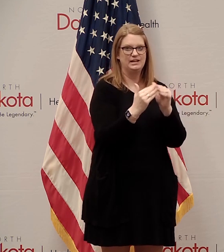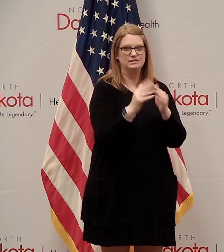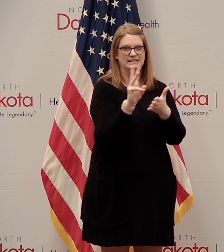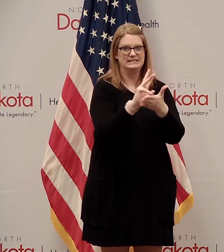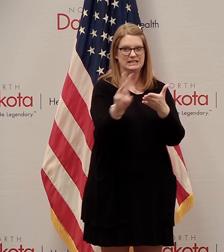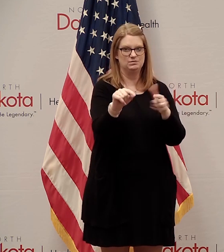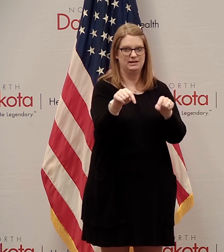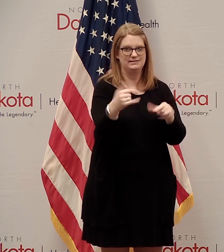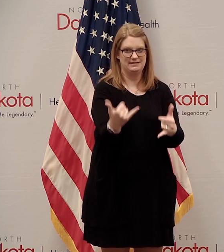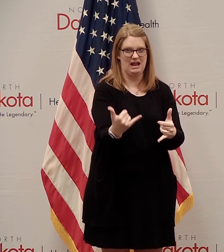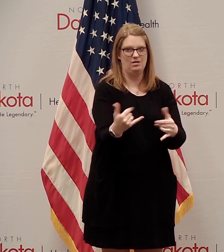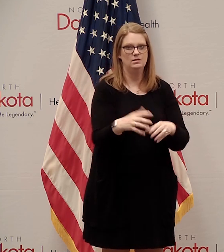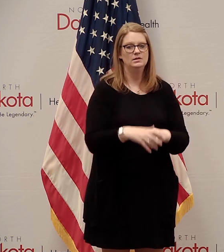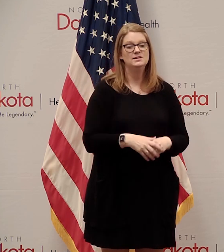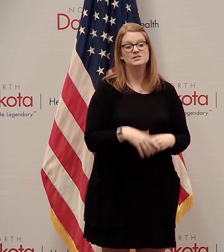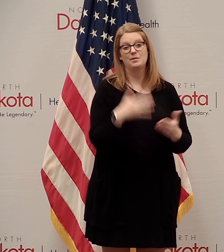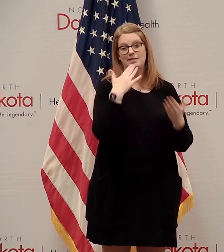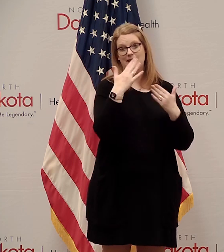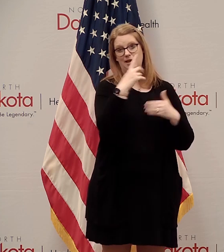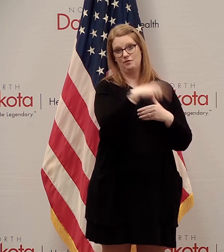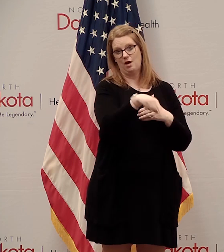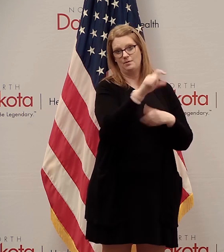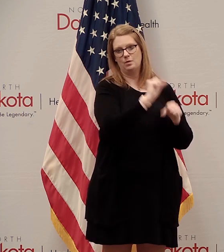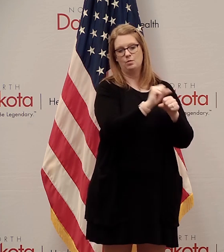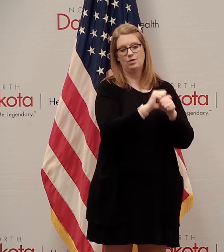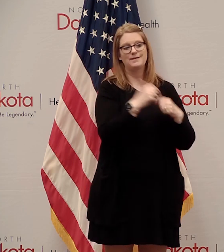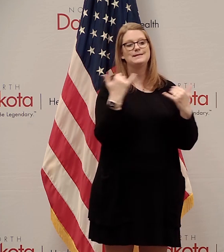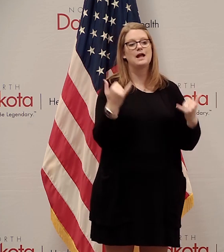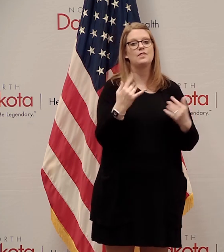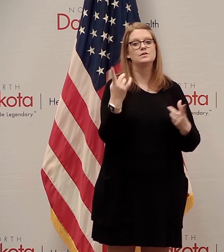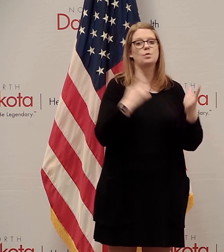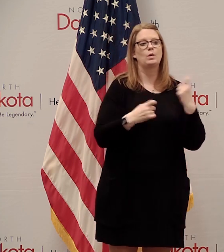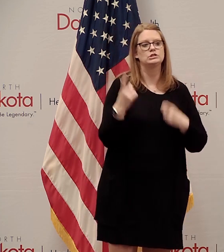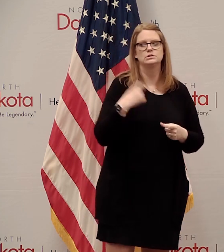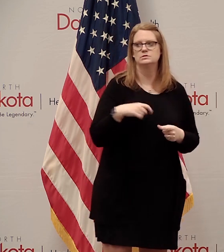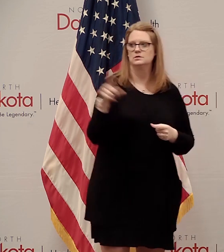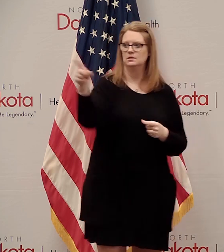folks and everybody who's working on the hotlines. With now, we'll stand for questions.